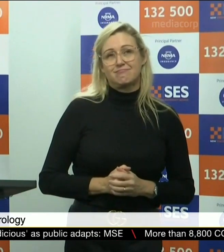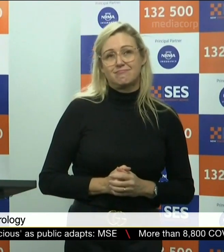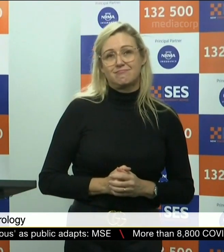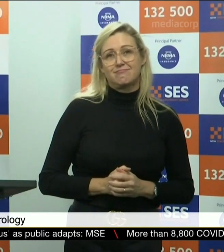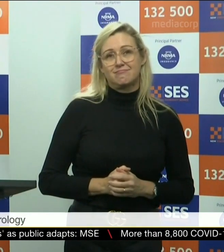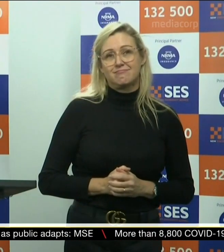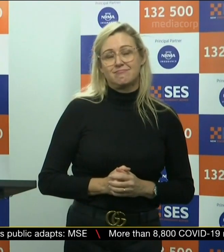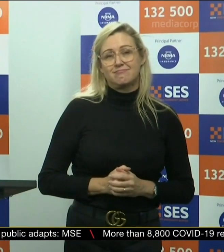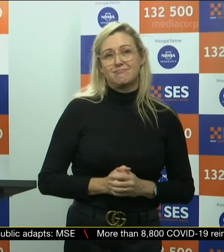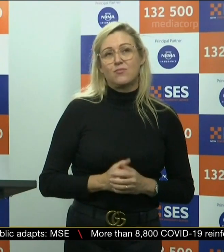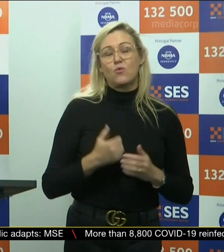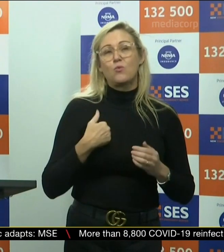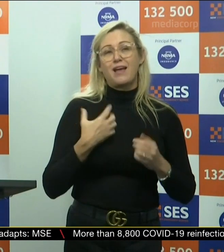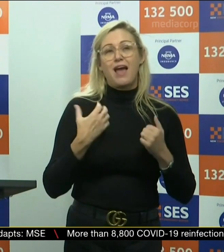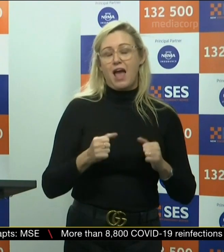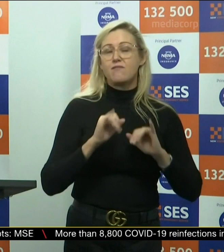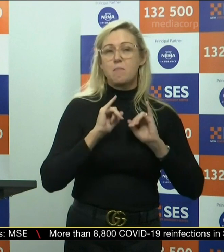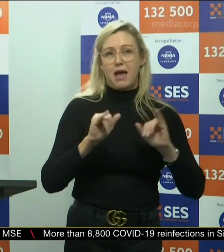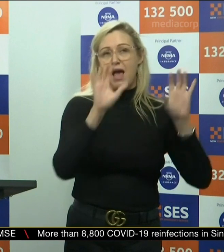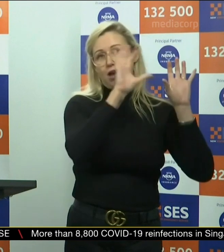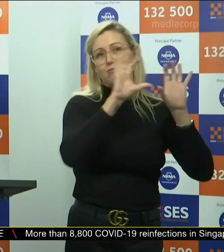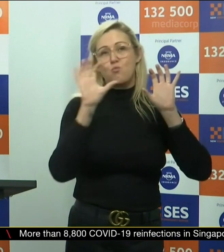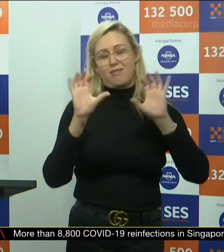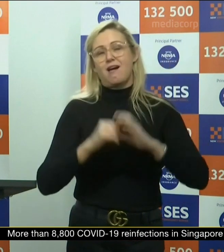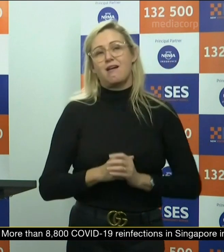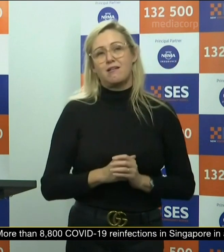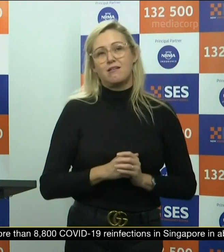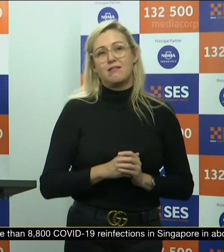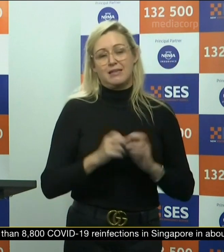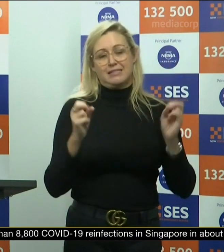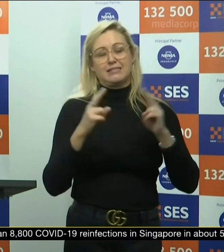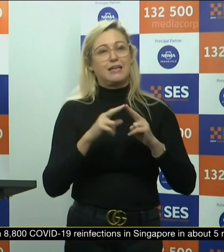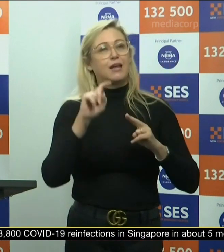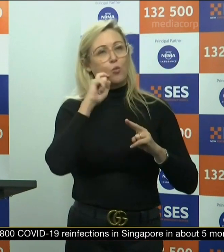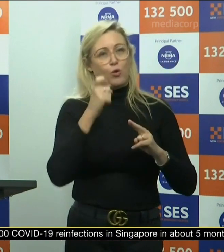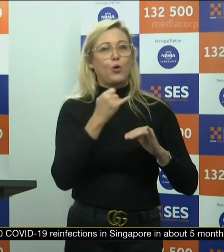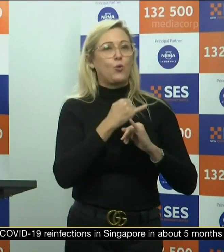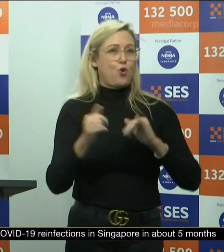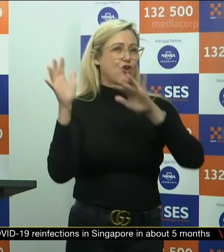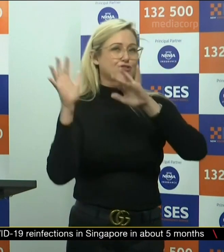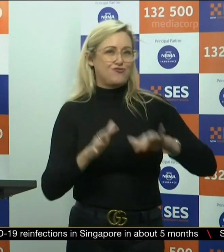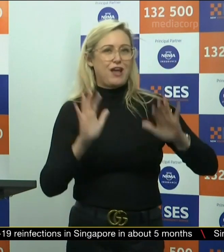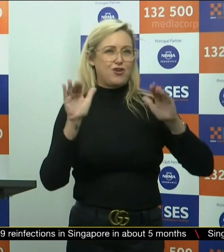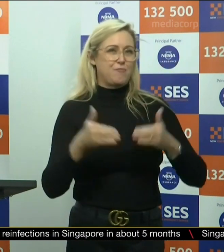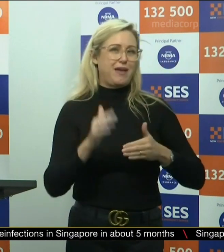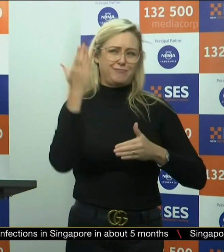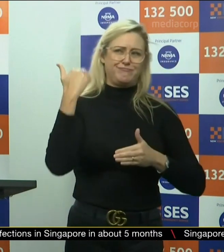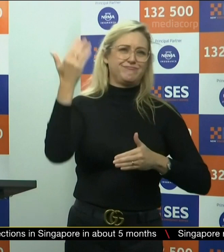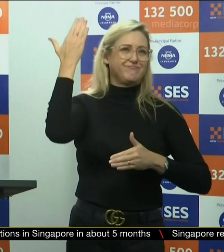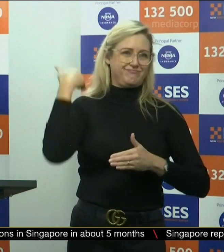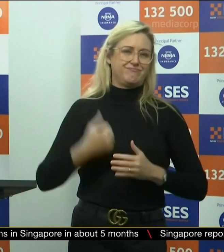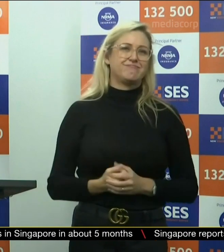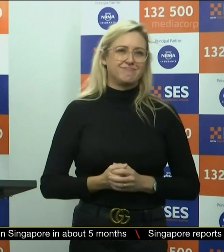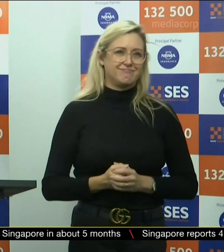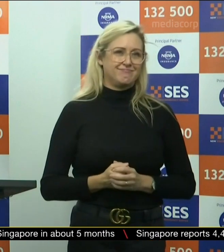we know for New South Wales means that we can expect to see higher than average rainfall conditions, which is exactly what we've seen